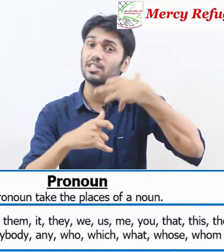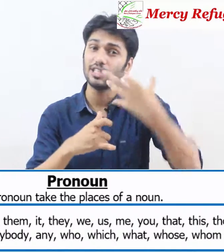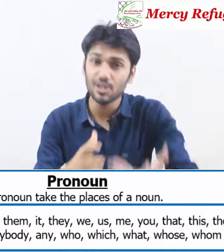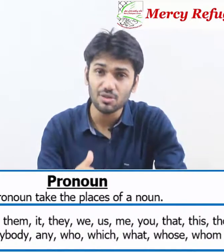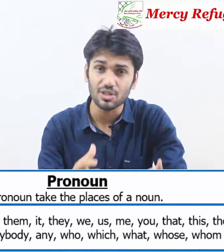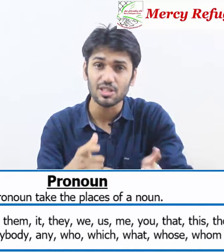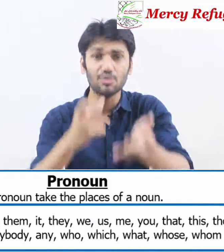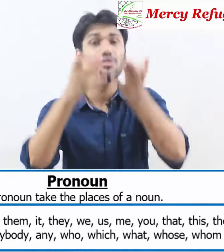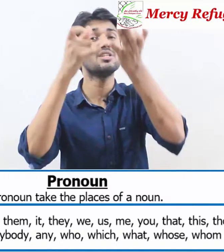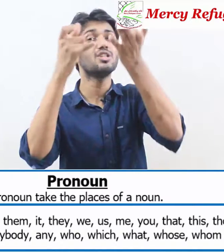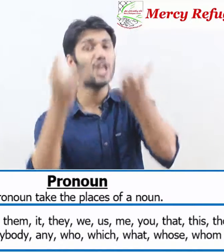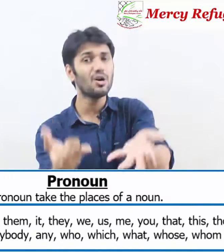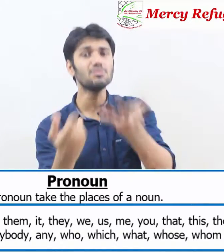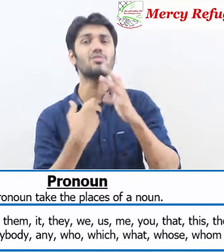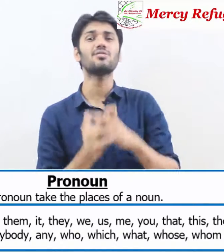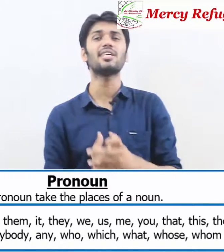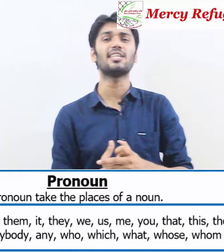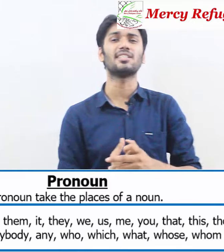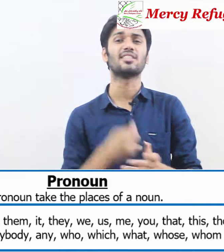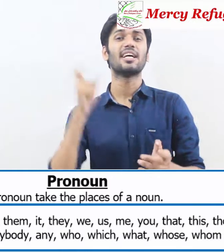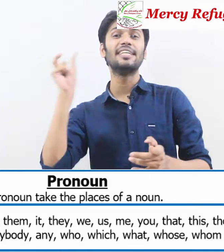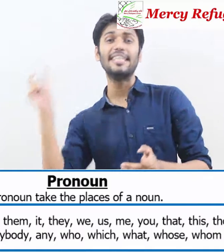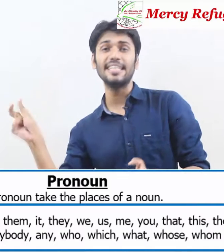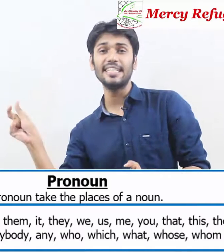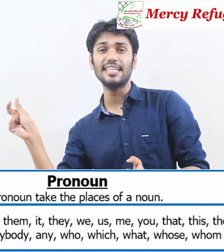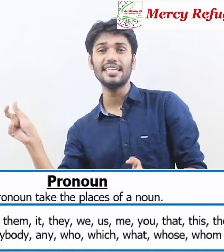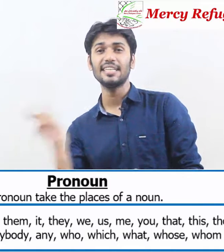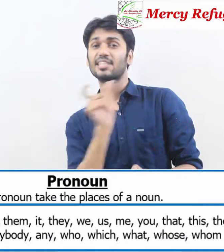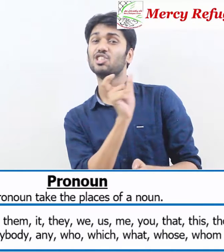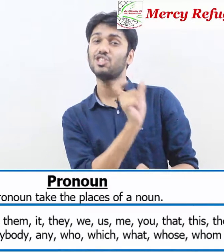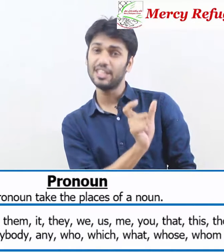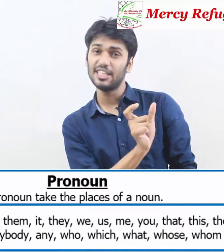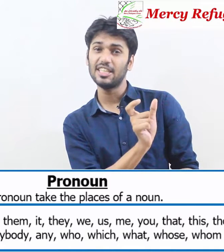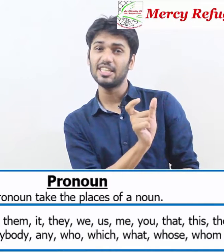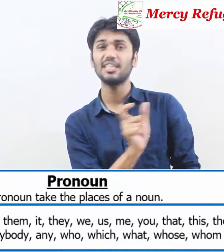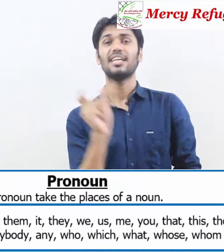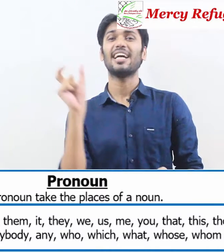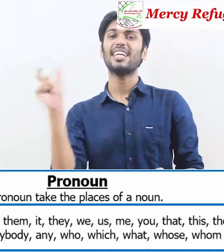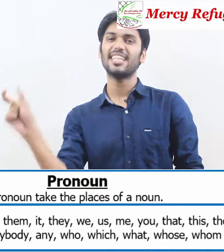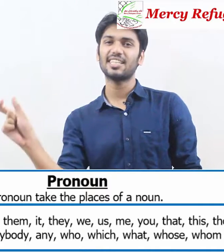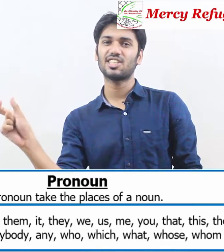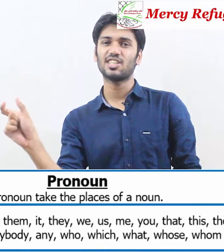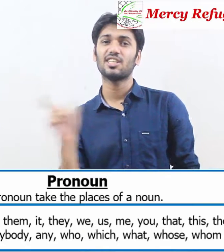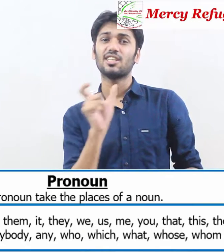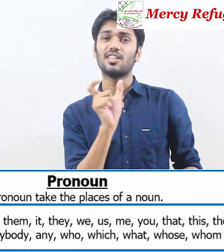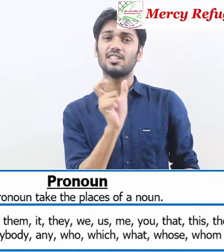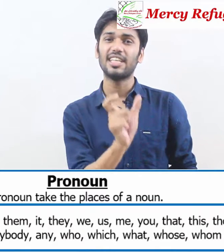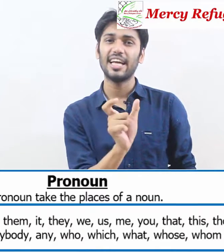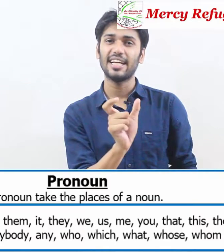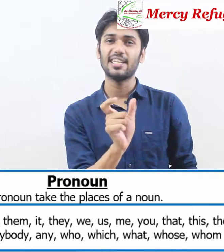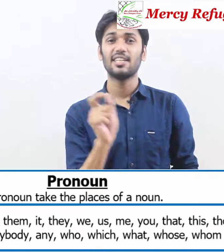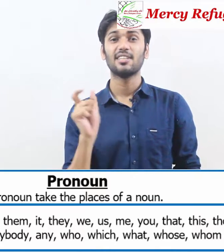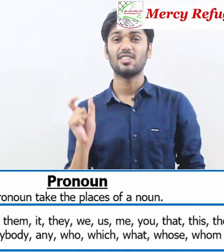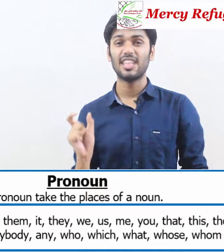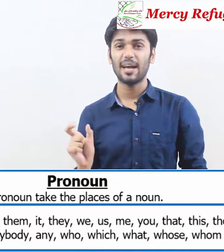used it you already know those things he she it they them